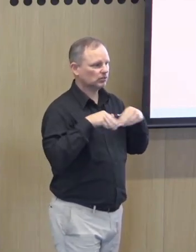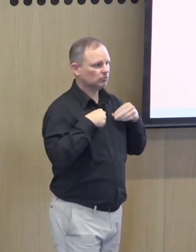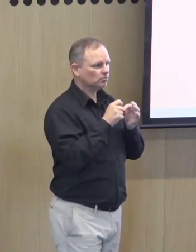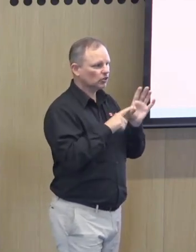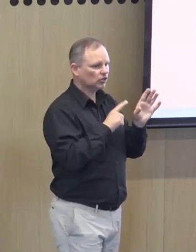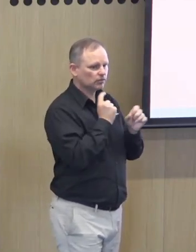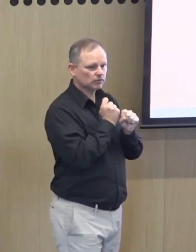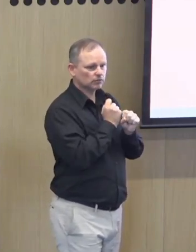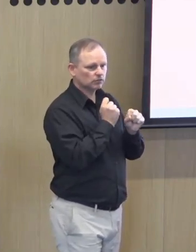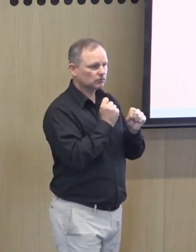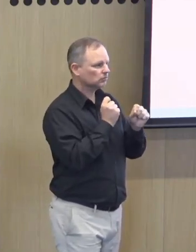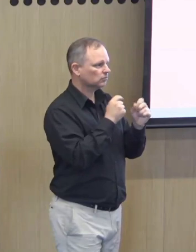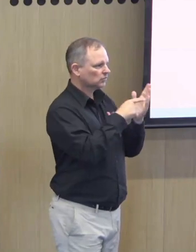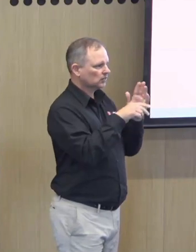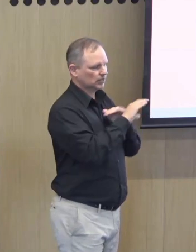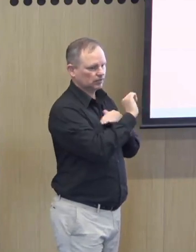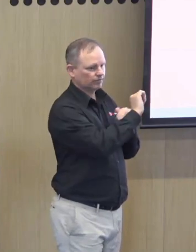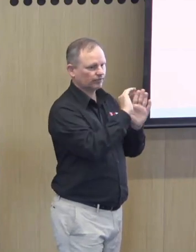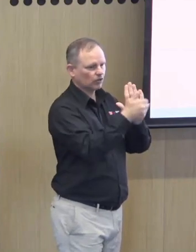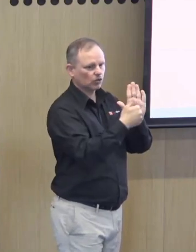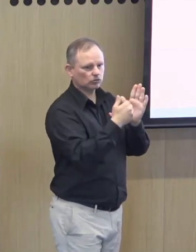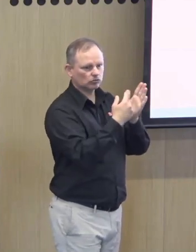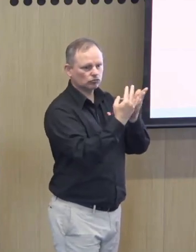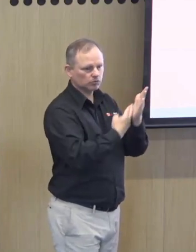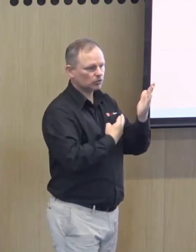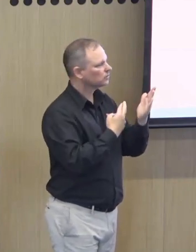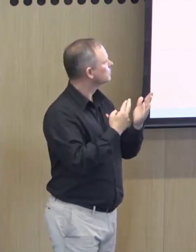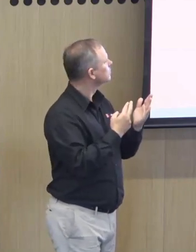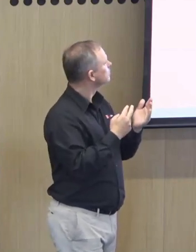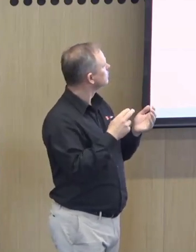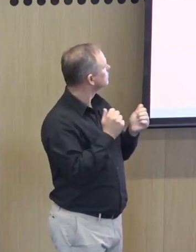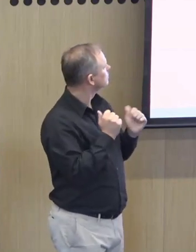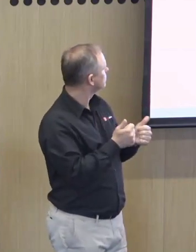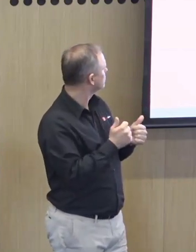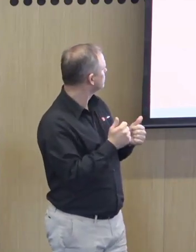A lot of the recommendations have been adopted by government in their final report, which is pleasing.